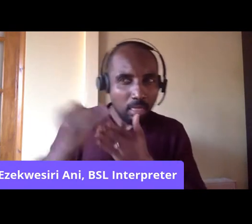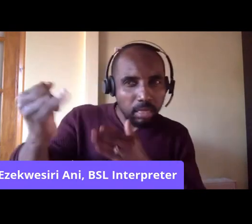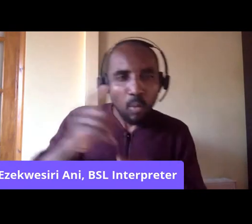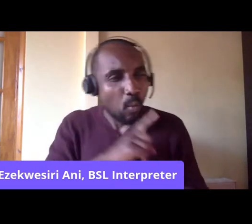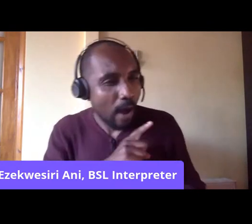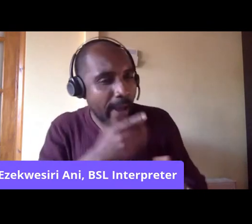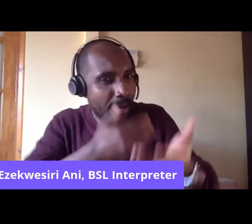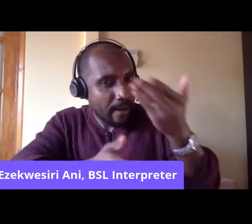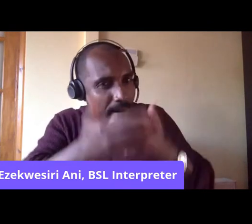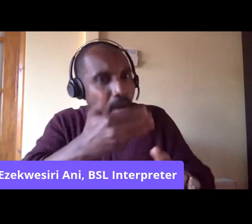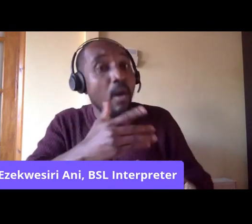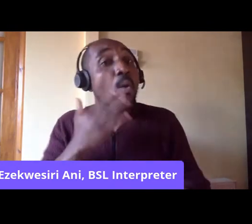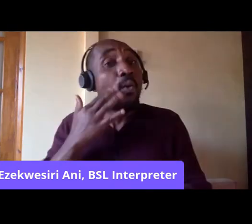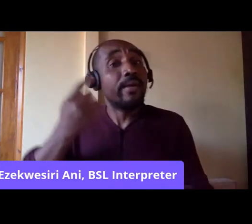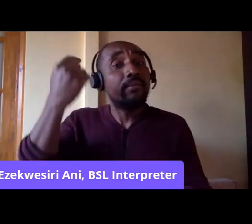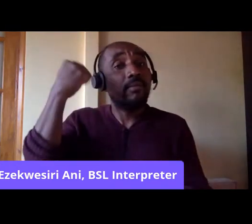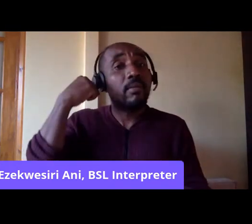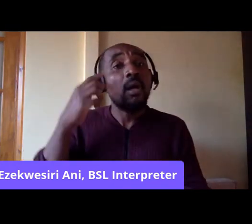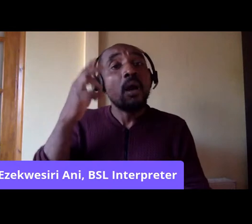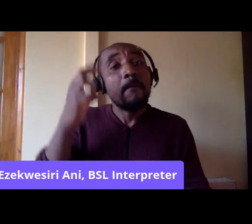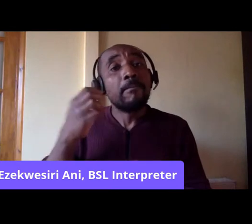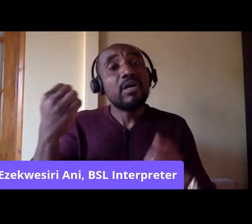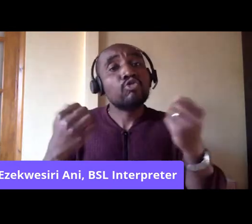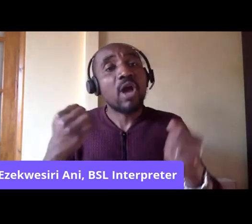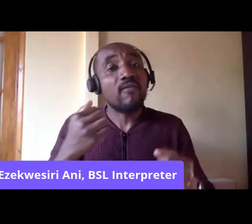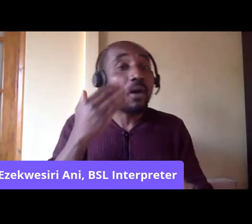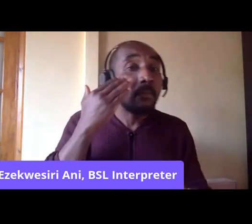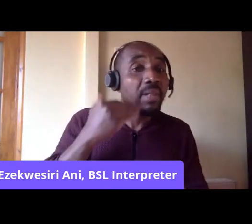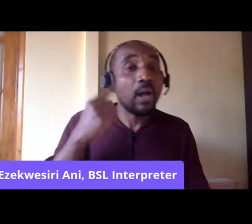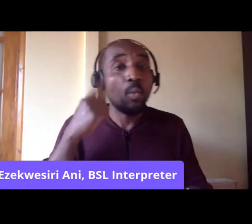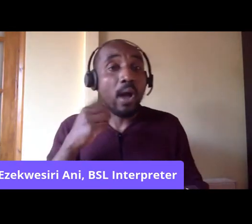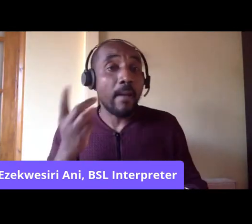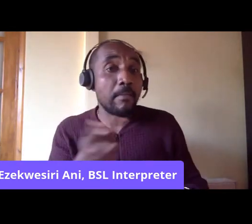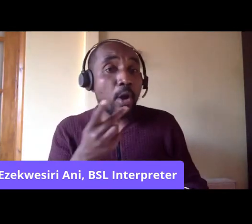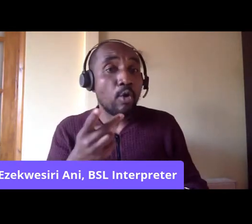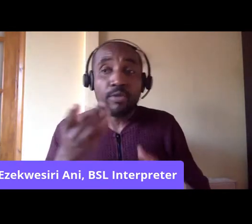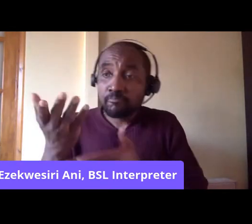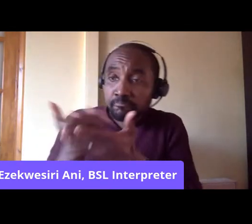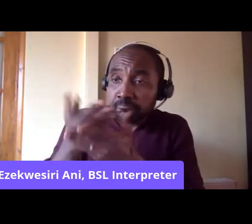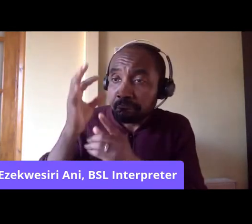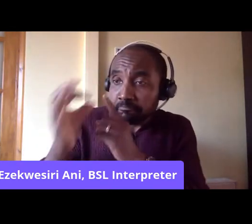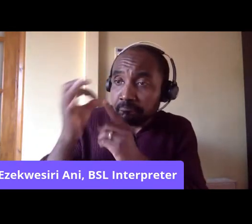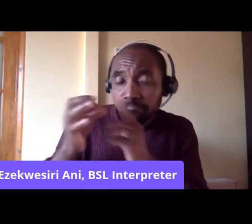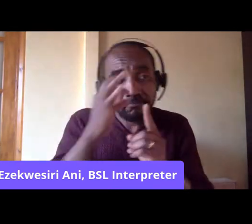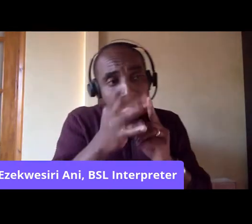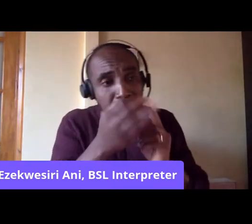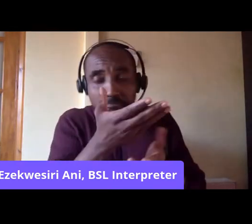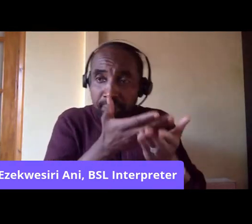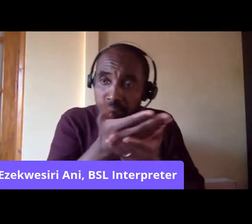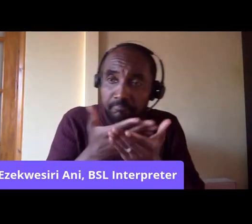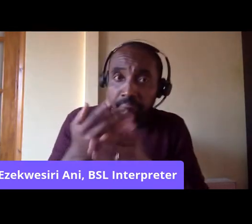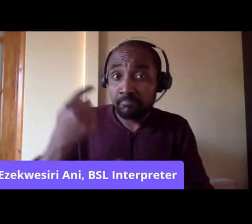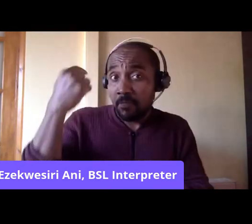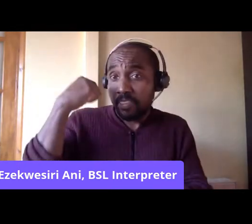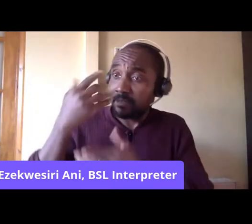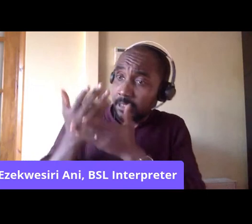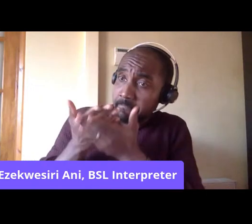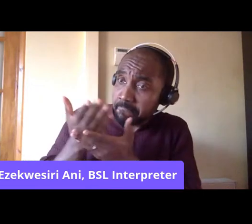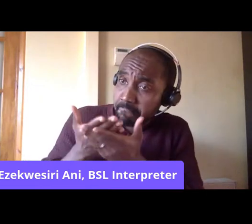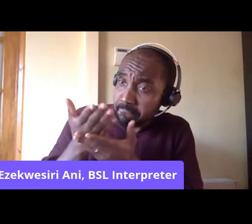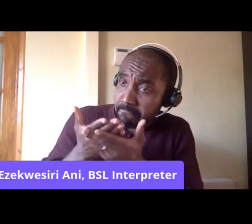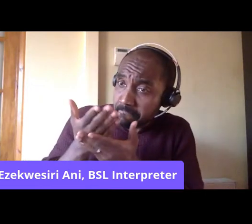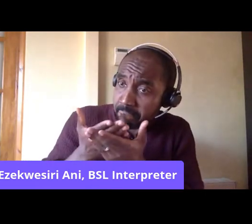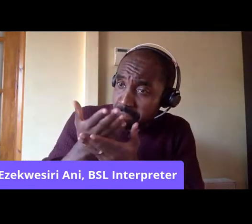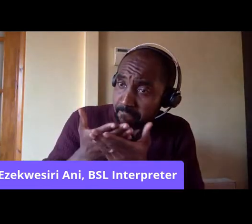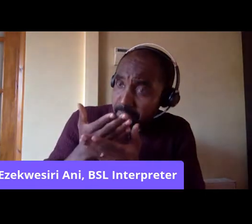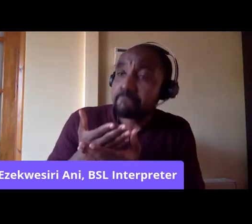when I talked with the bus drivers, both black and white, when it all happened and when the bus boycott